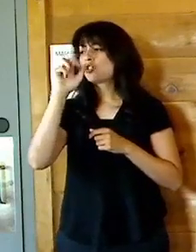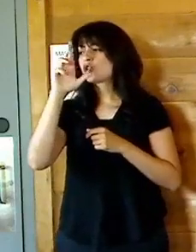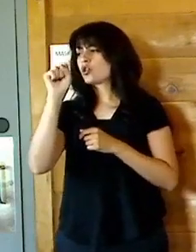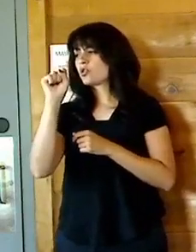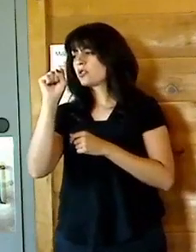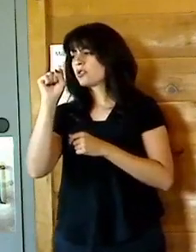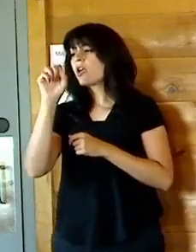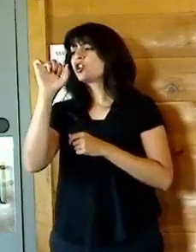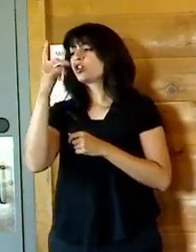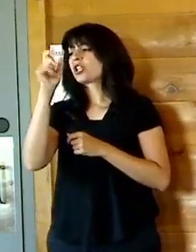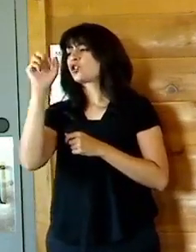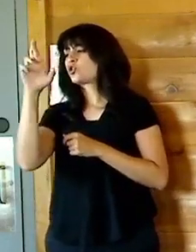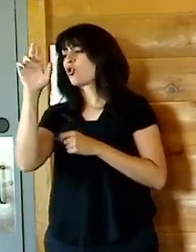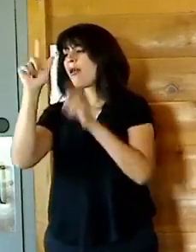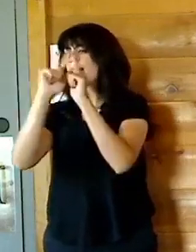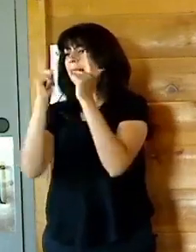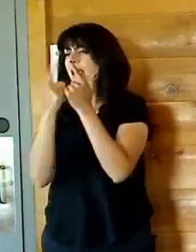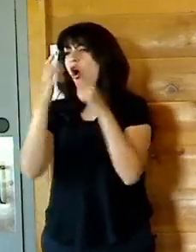Or call. No,